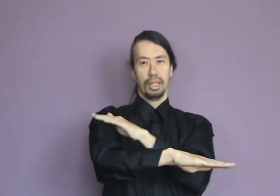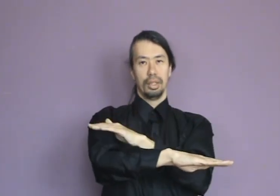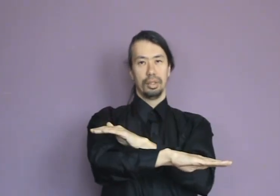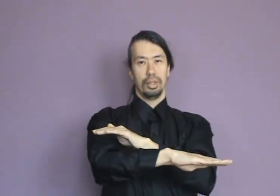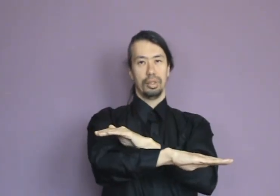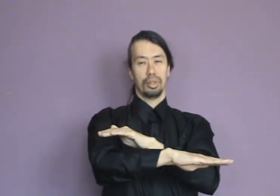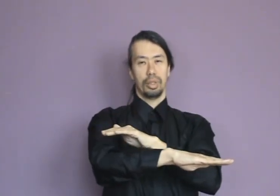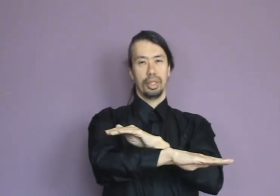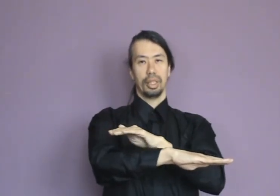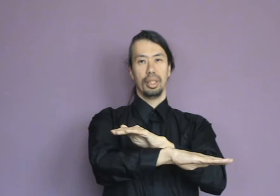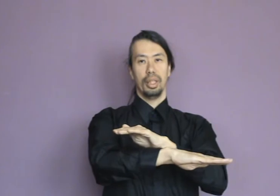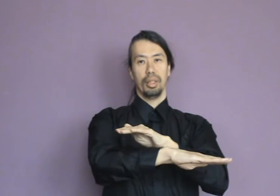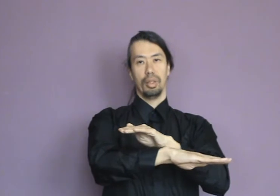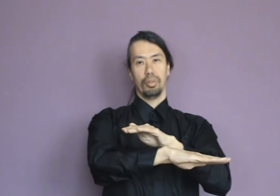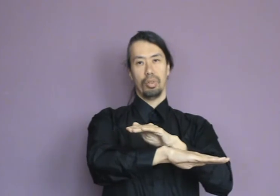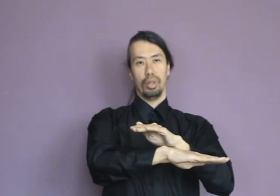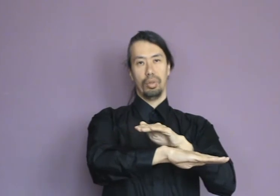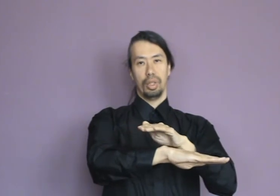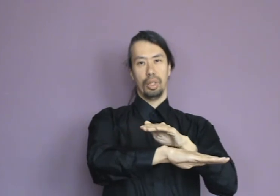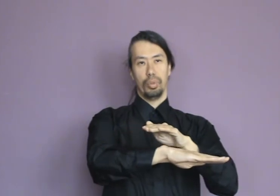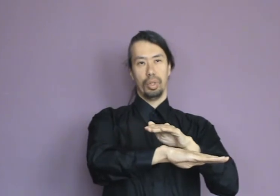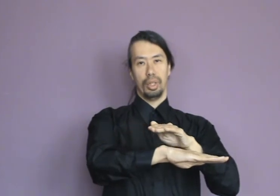This is creating a yin flow in the meridian.